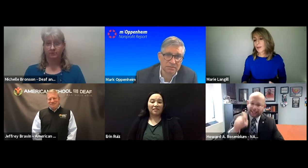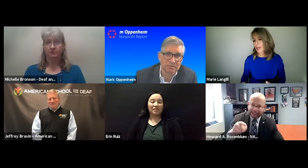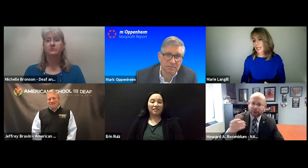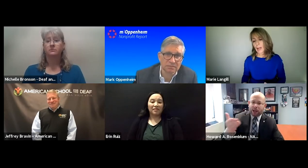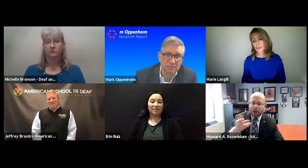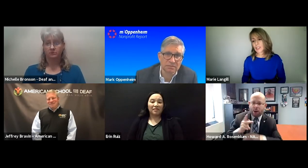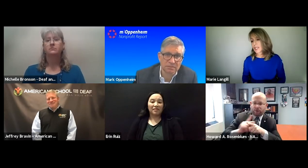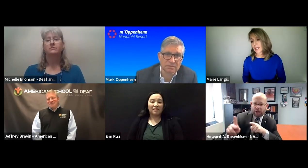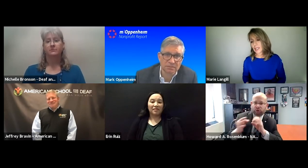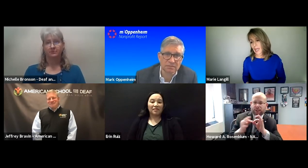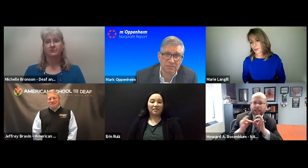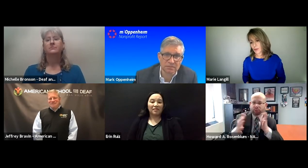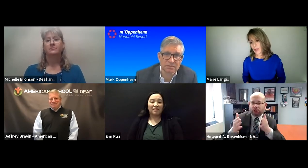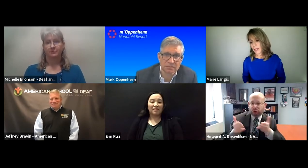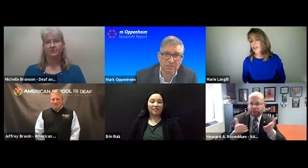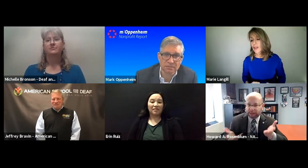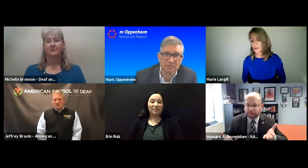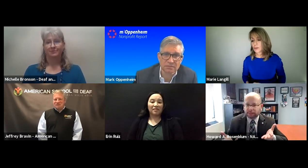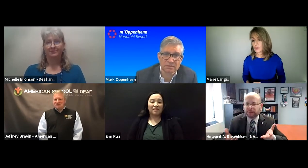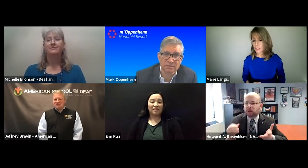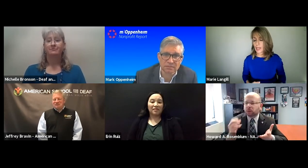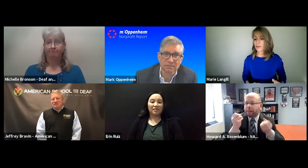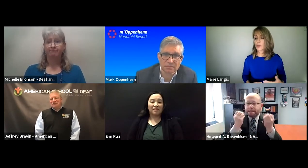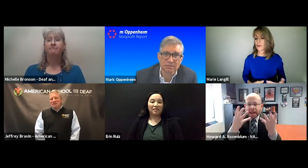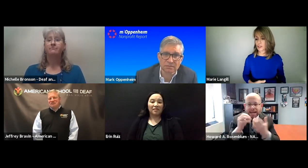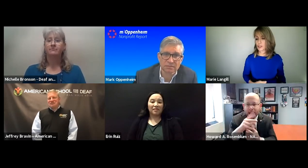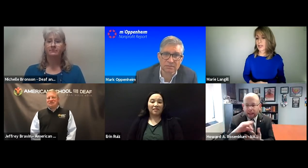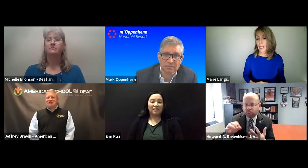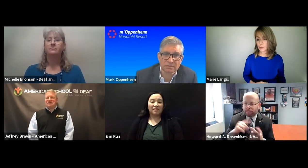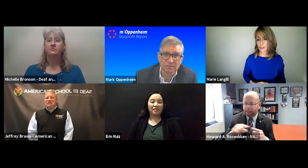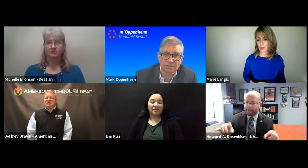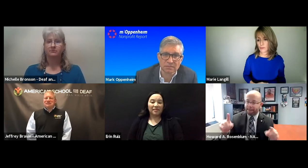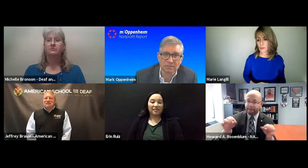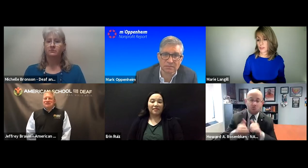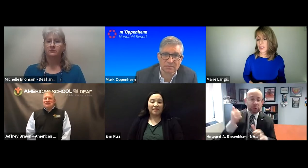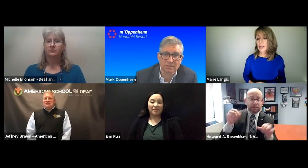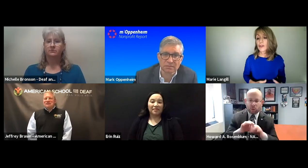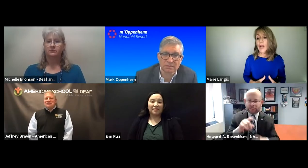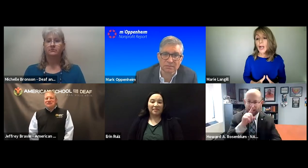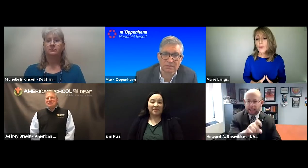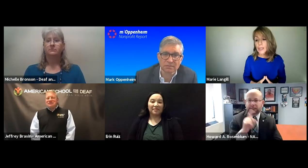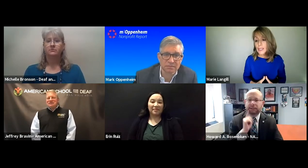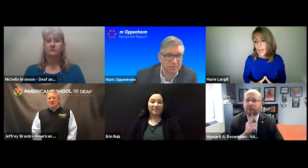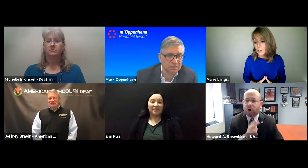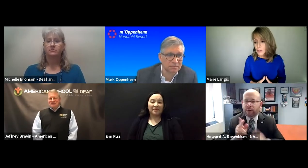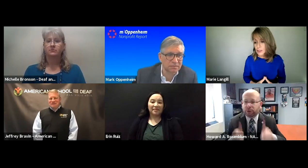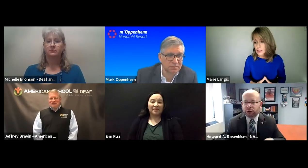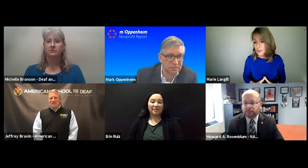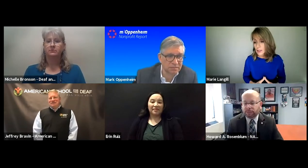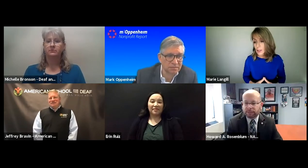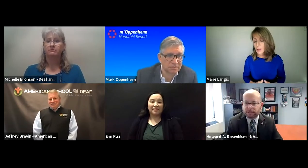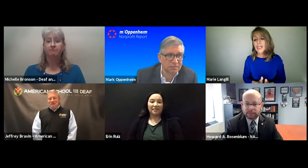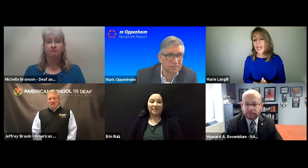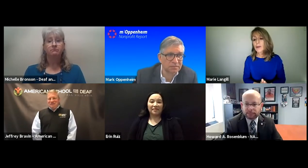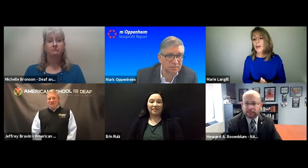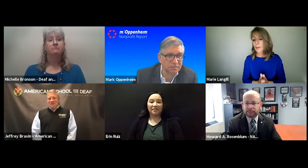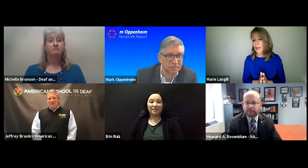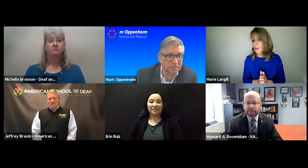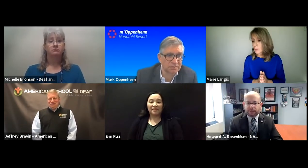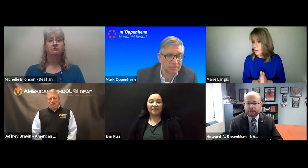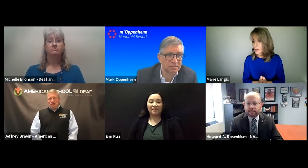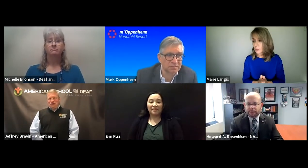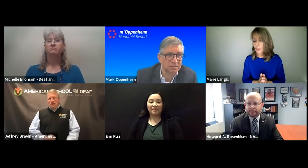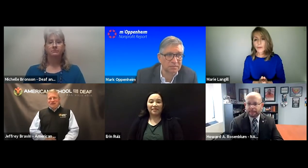the automatic captioning is not going to capture that. That's when you need to have a professional captioning services. There are many options. But again,